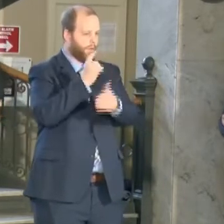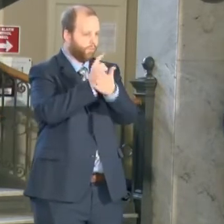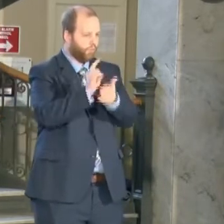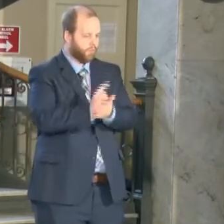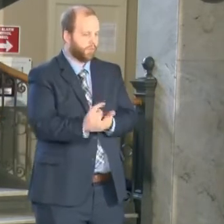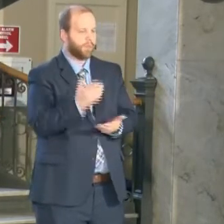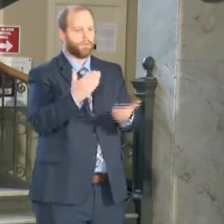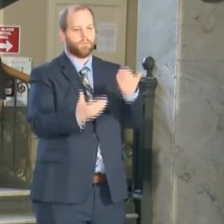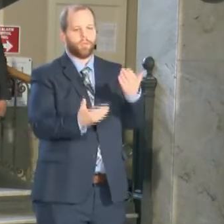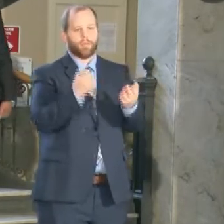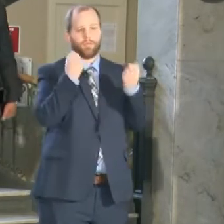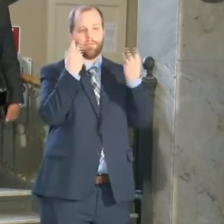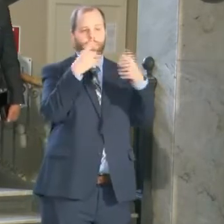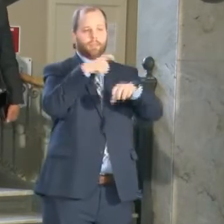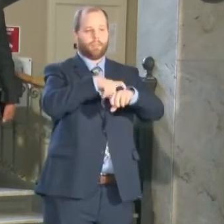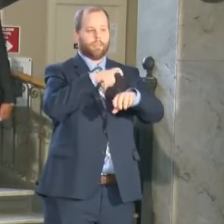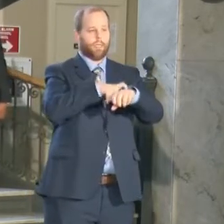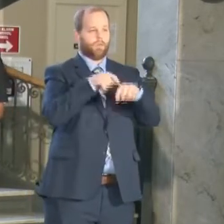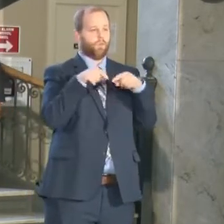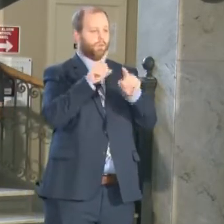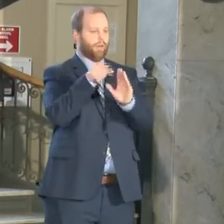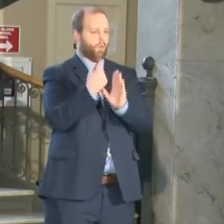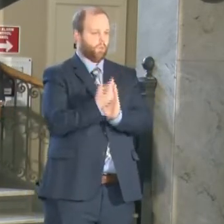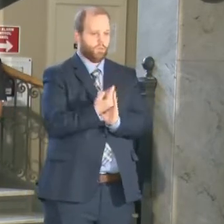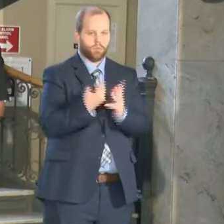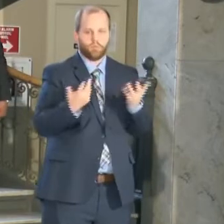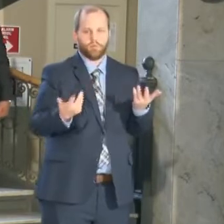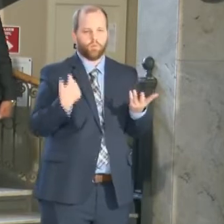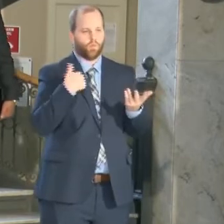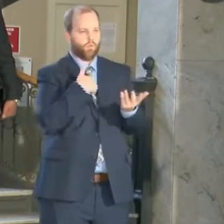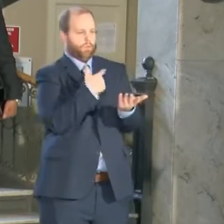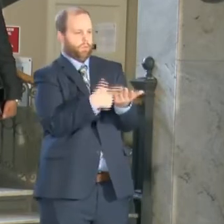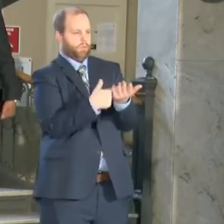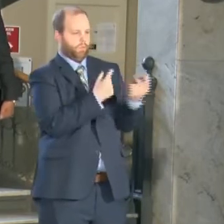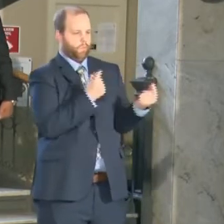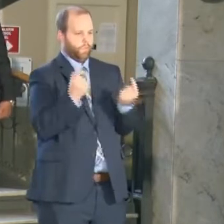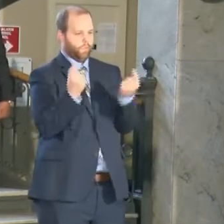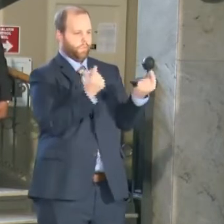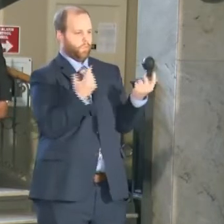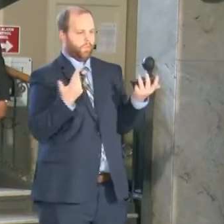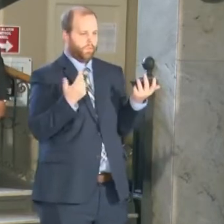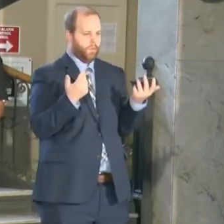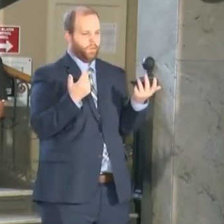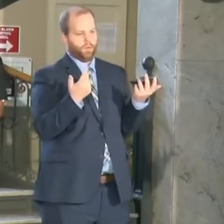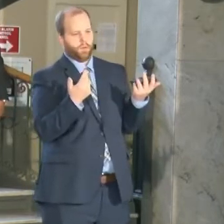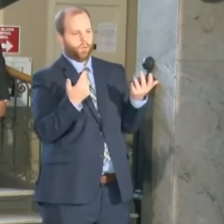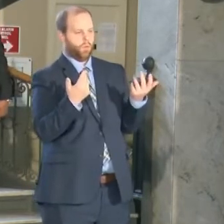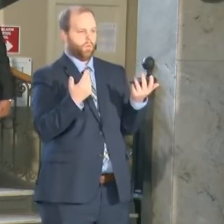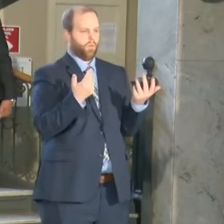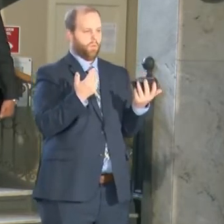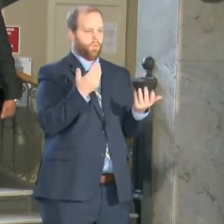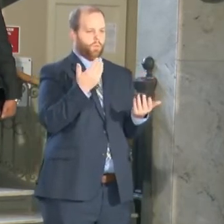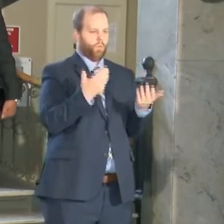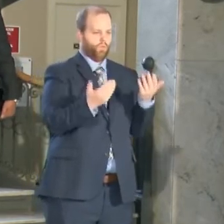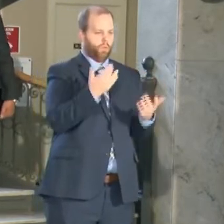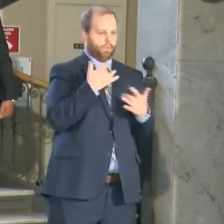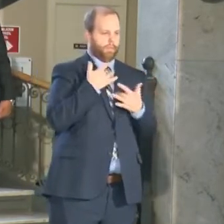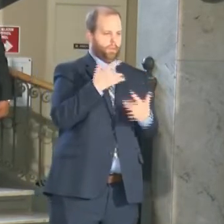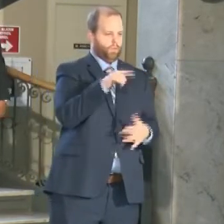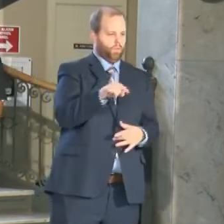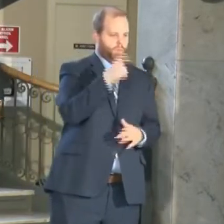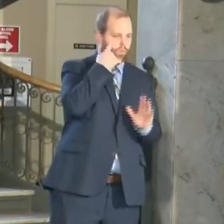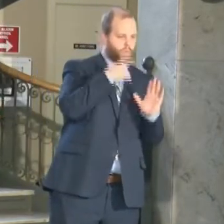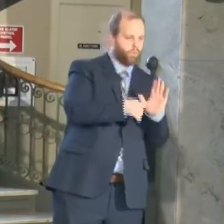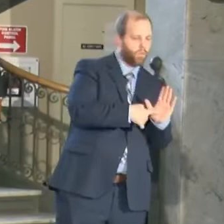sometimes multiple times during an hour. We're talking about what we're doing. What can we have? What are the trends? We